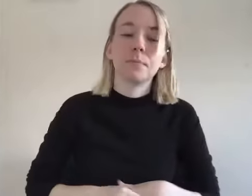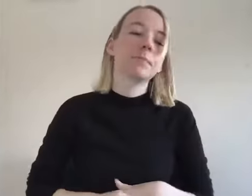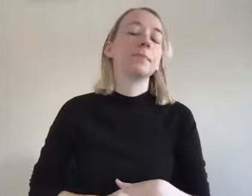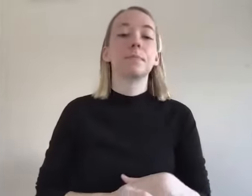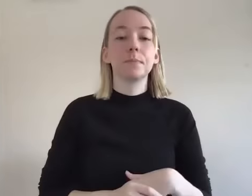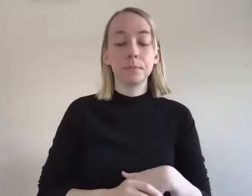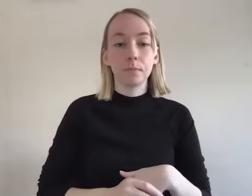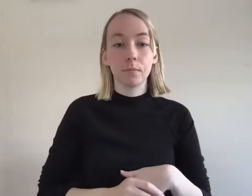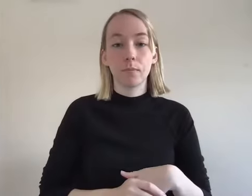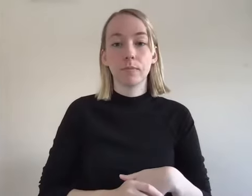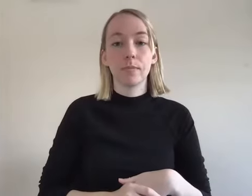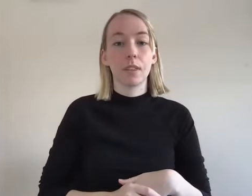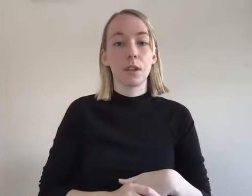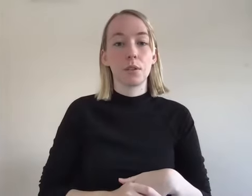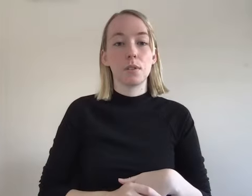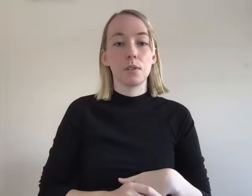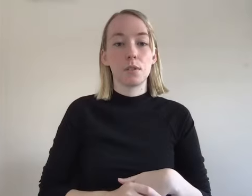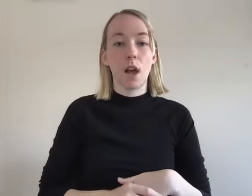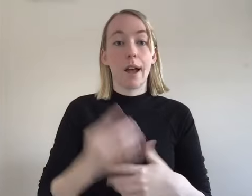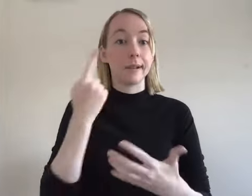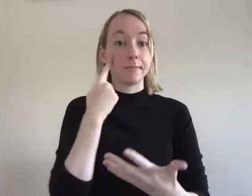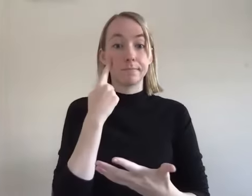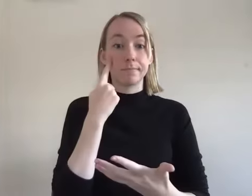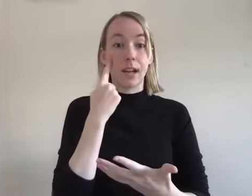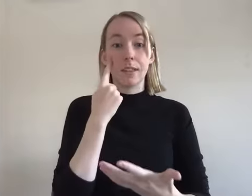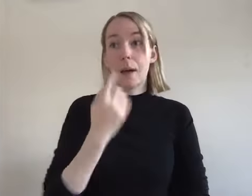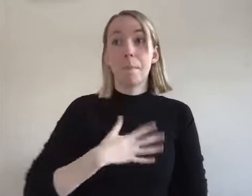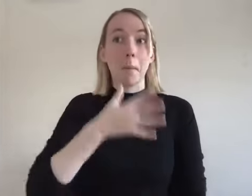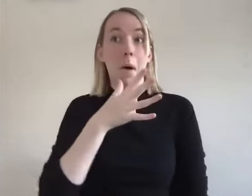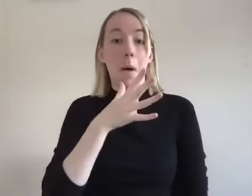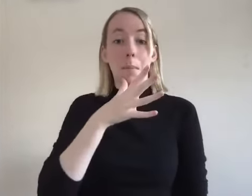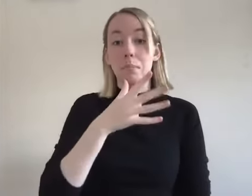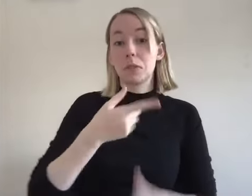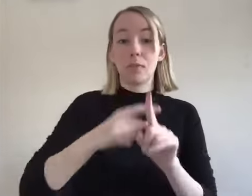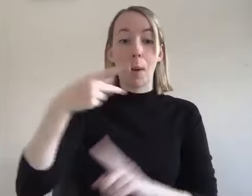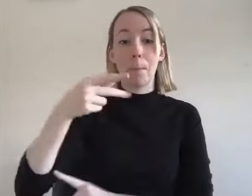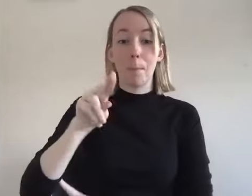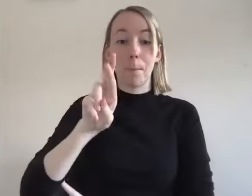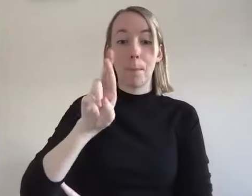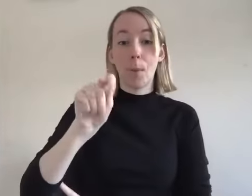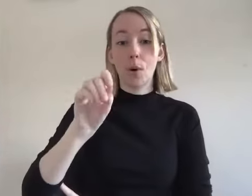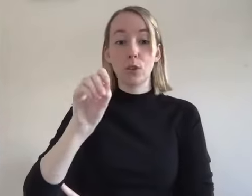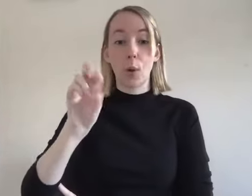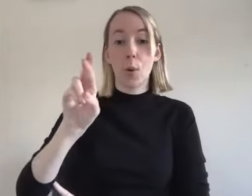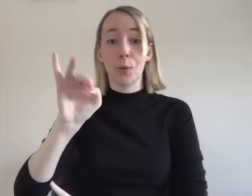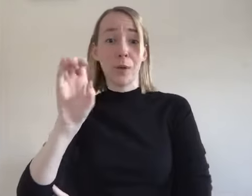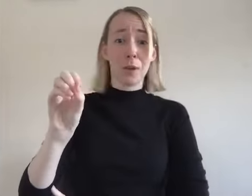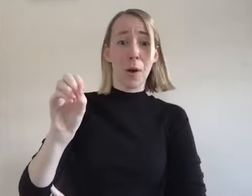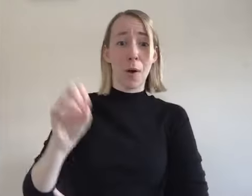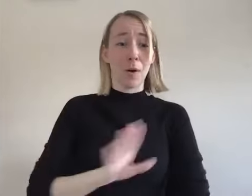um i just thought it was like i literally just thought it was like it's my mom's just puerto rican like that's just what it is like doesn't your